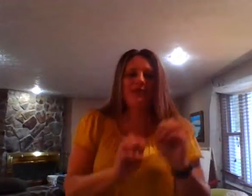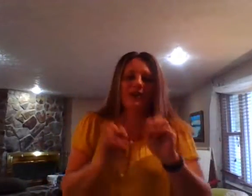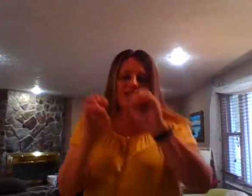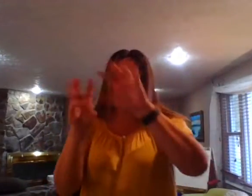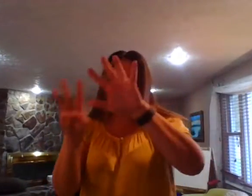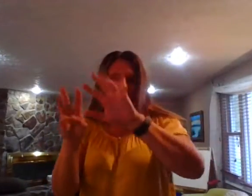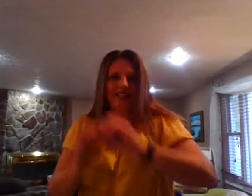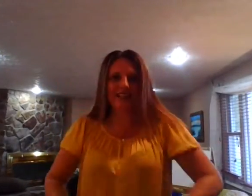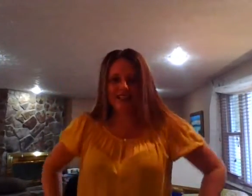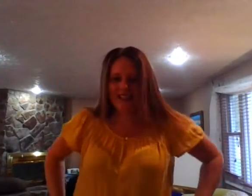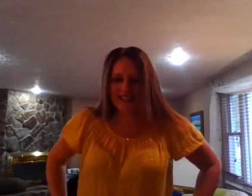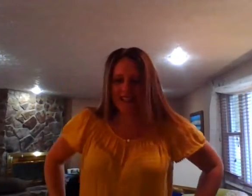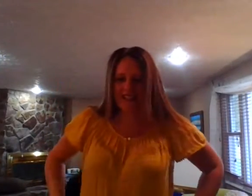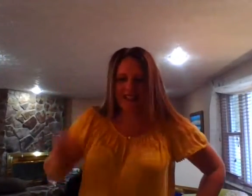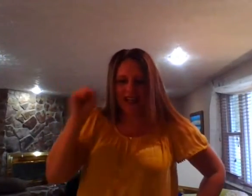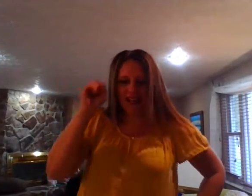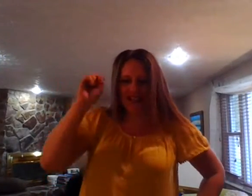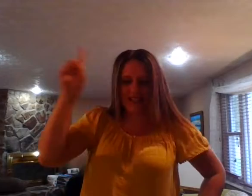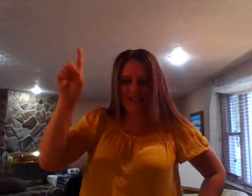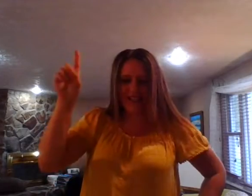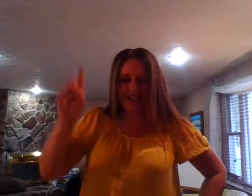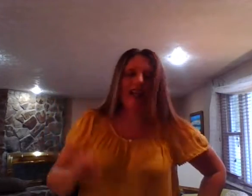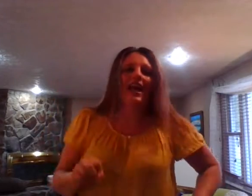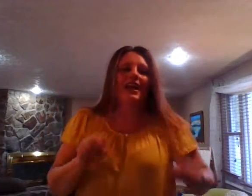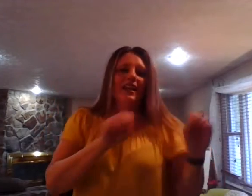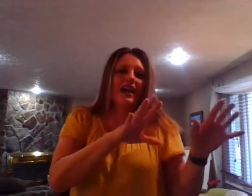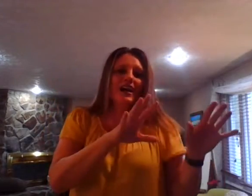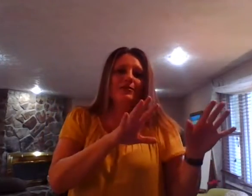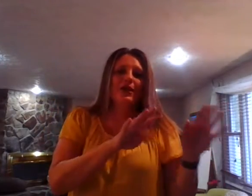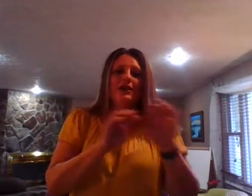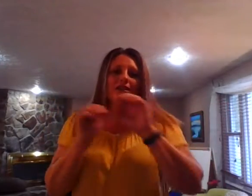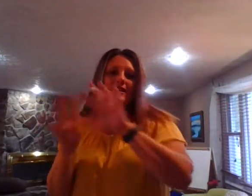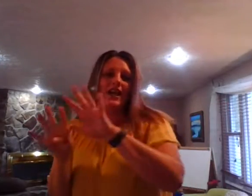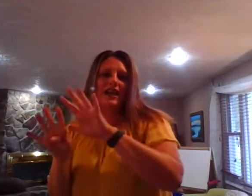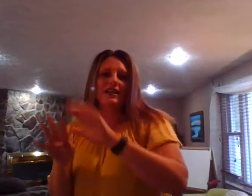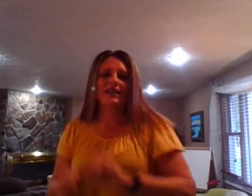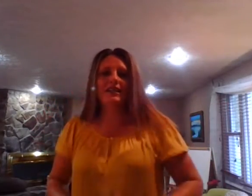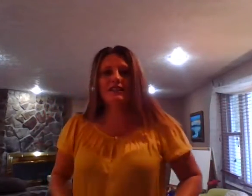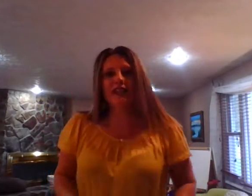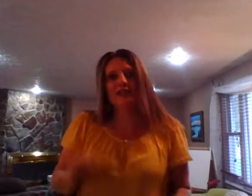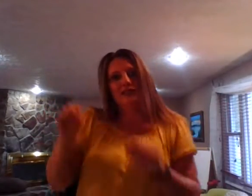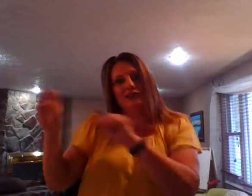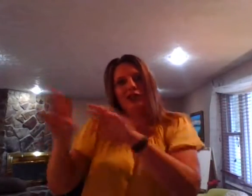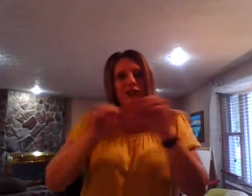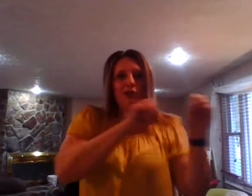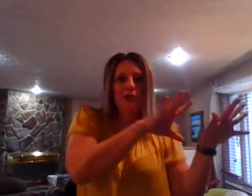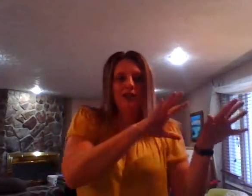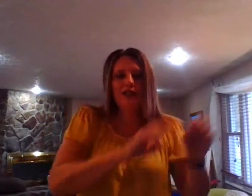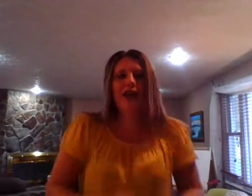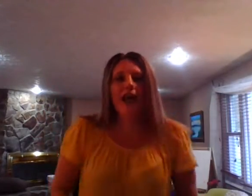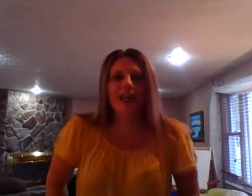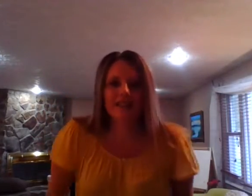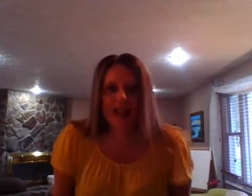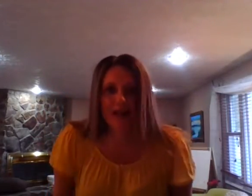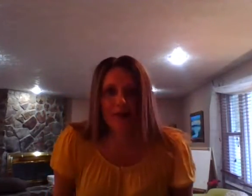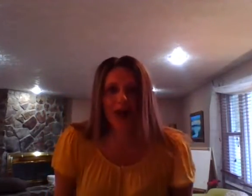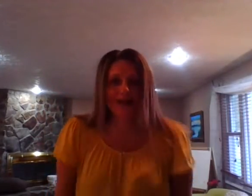plus eight is 16. That's keen. Nine plus nine is 18. Jellybean. And 10 plus